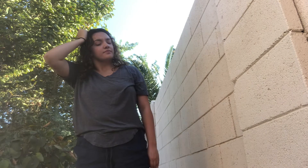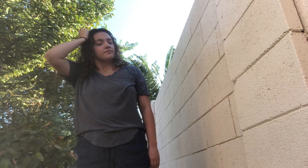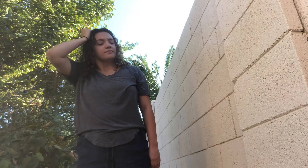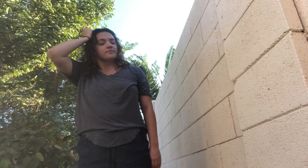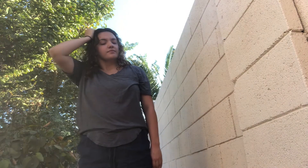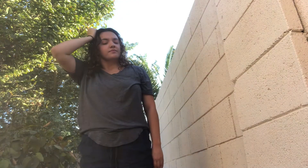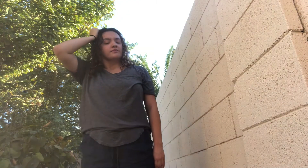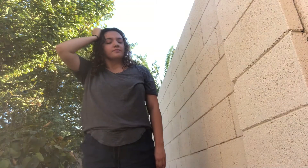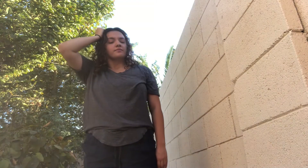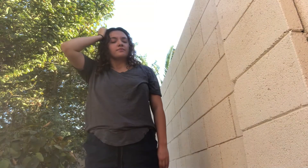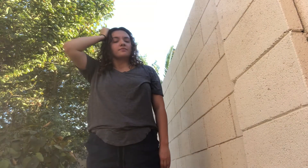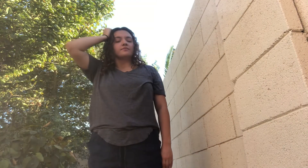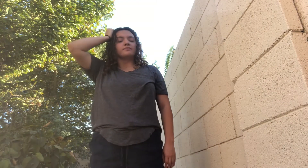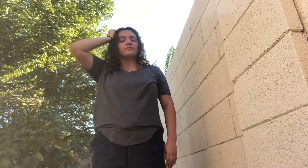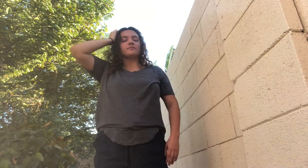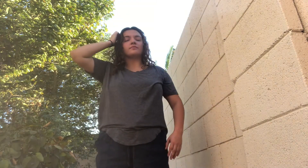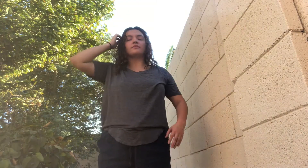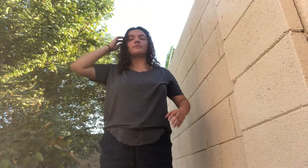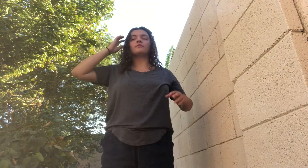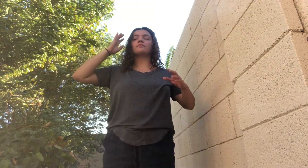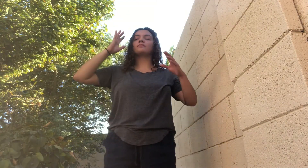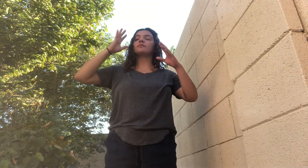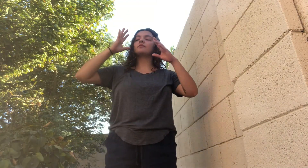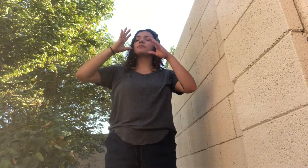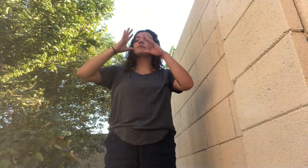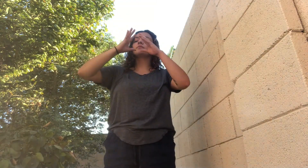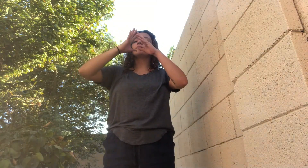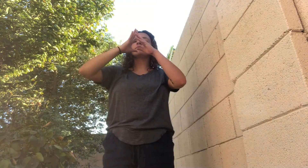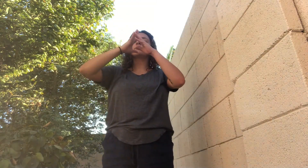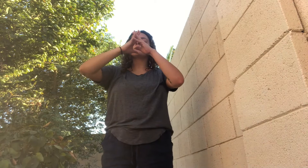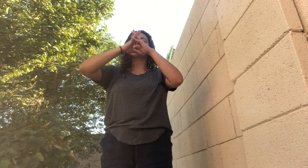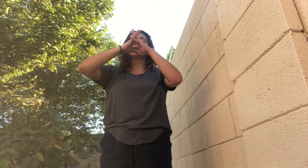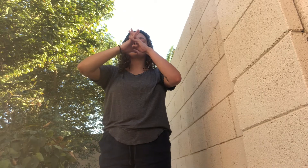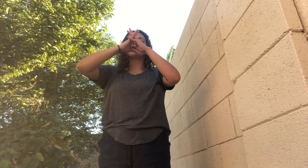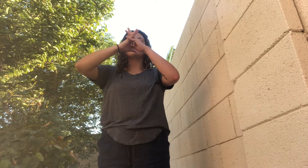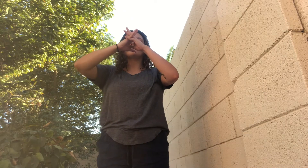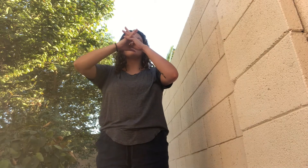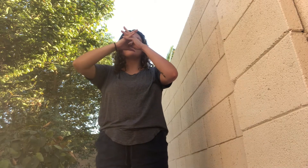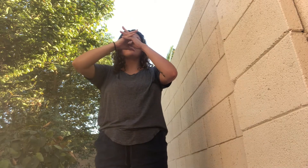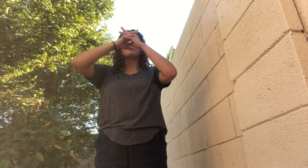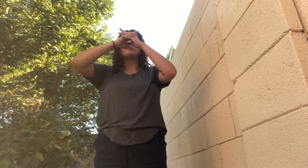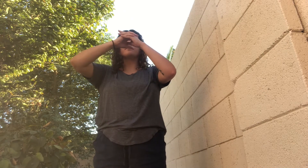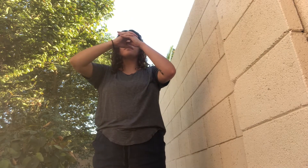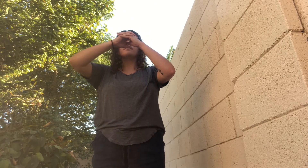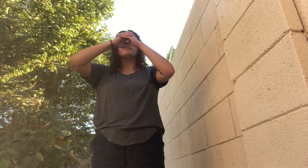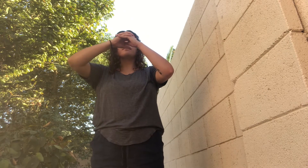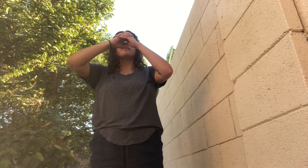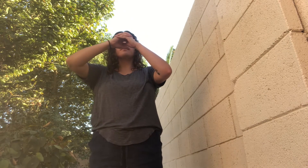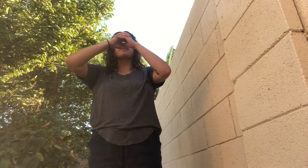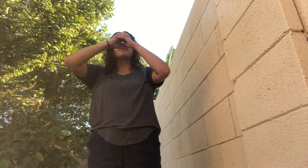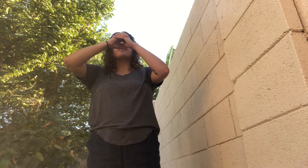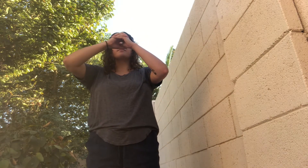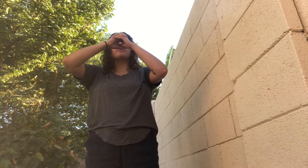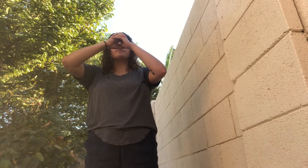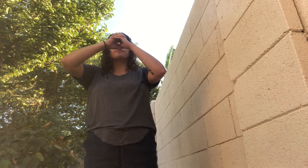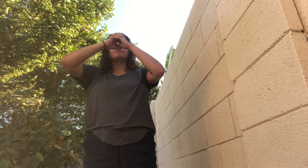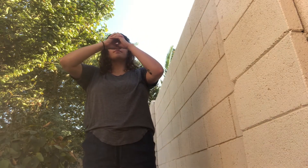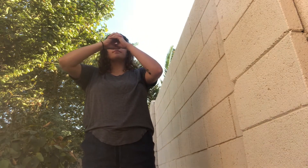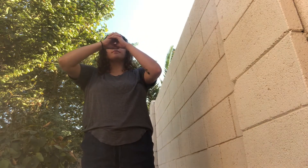and me me holistically we heal our voices creating gardens from